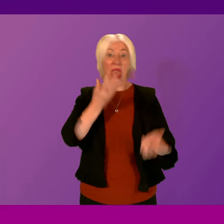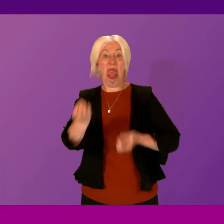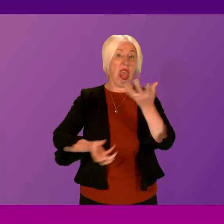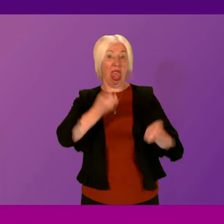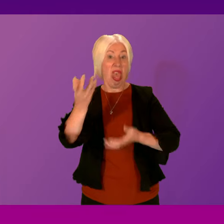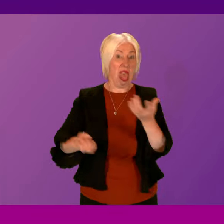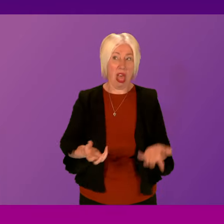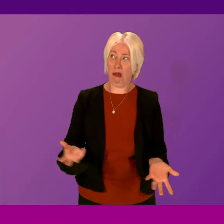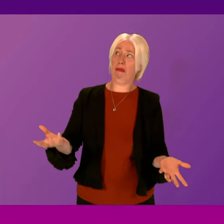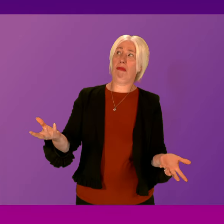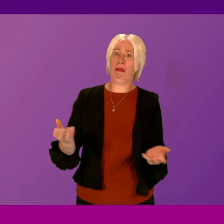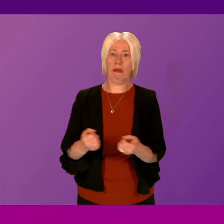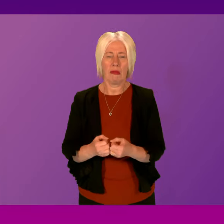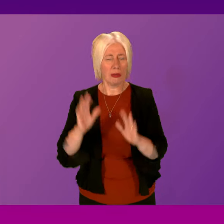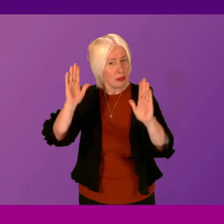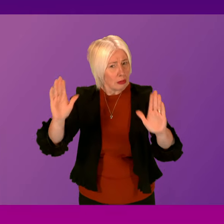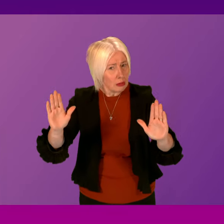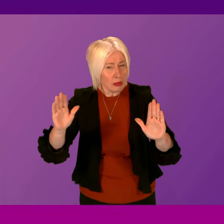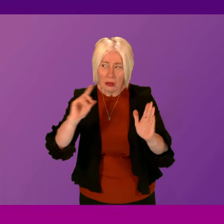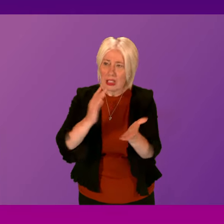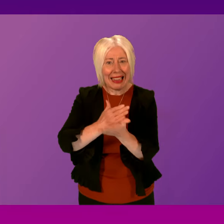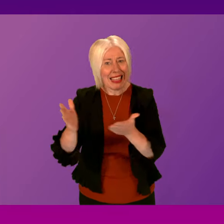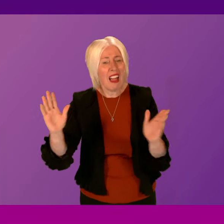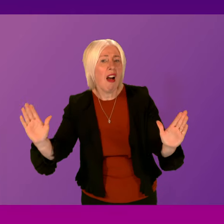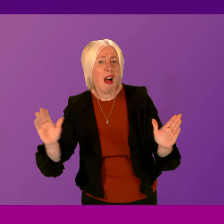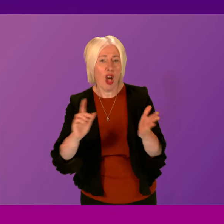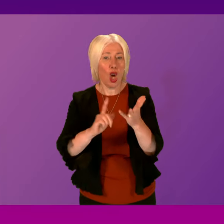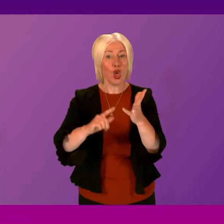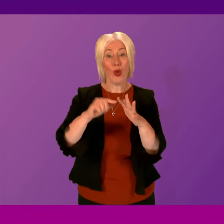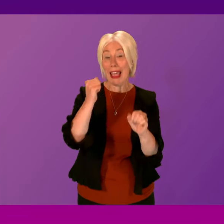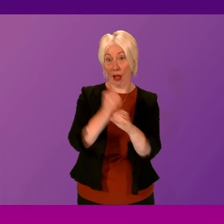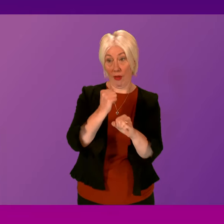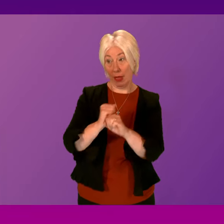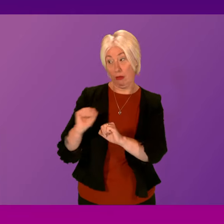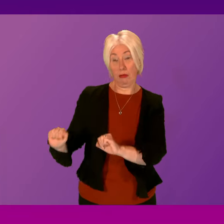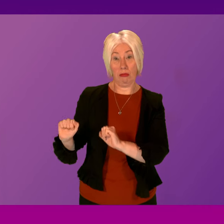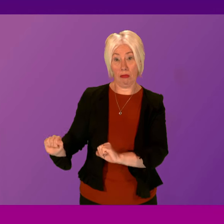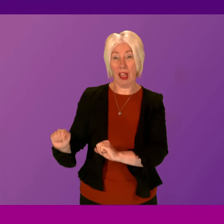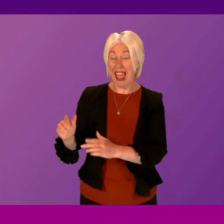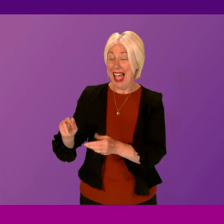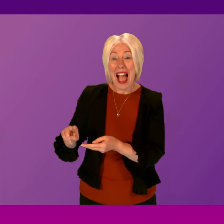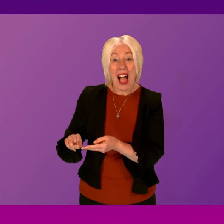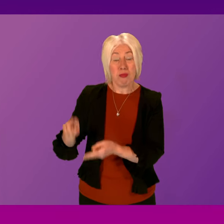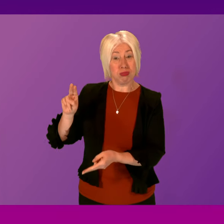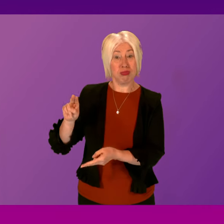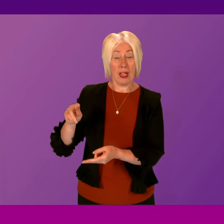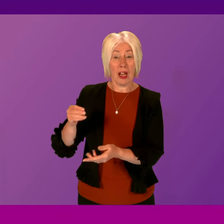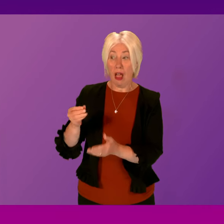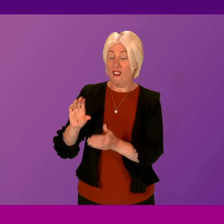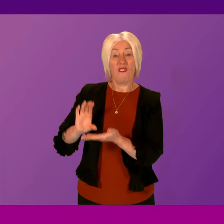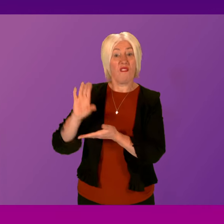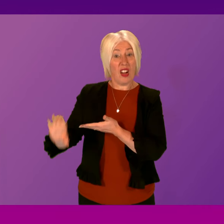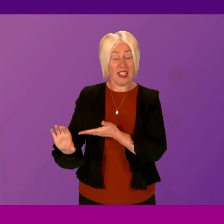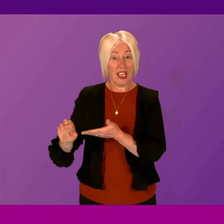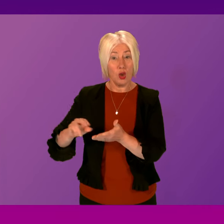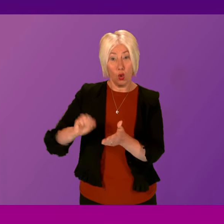Let's be, let's be very clear. The UK Government is providing the highest ever level of funding